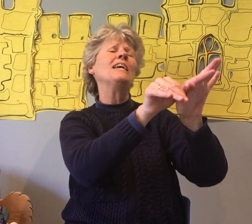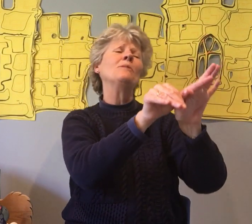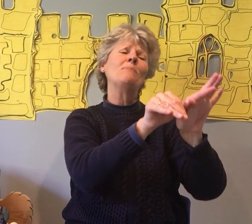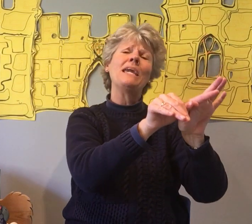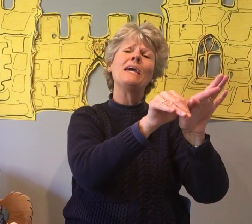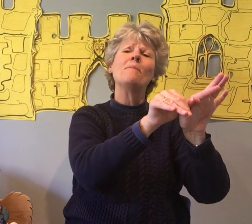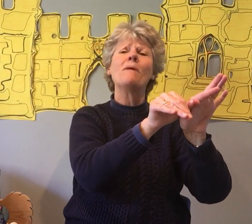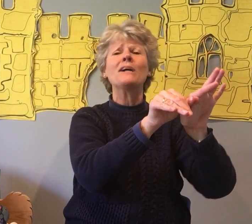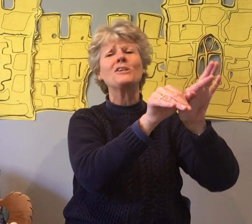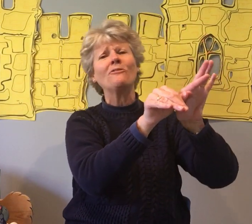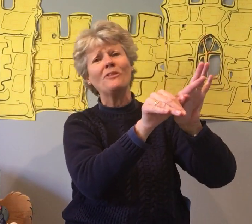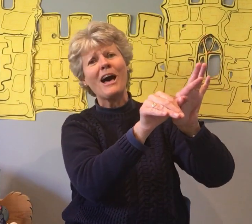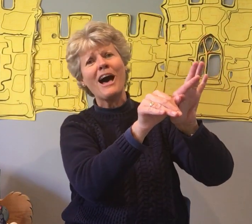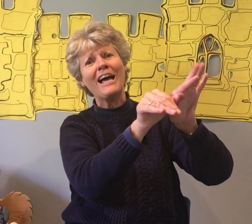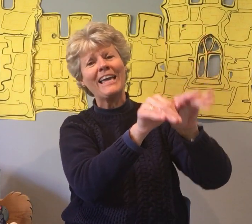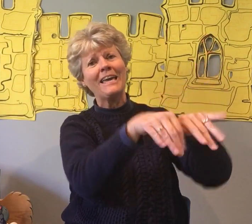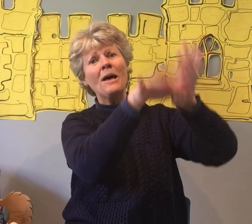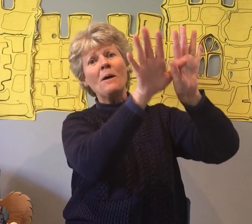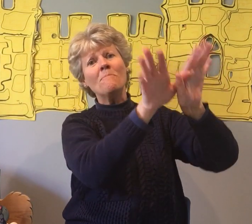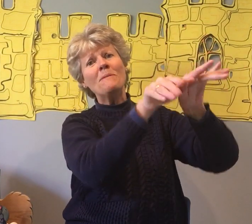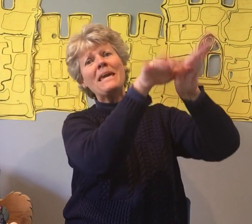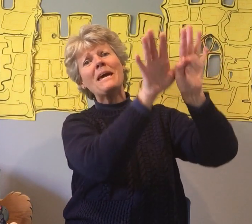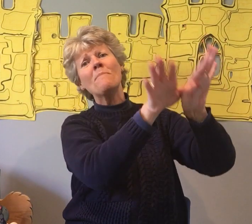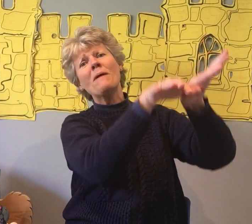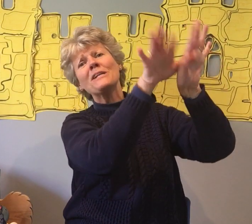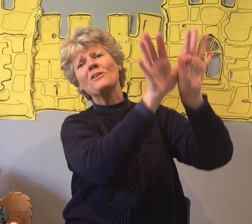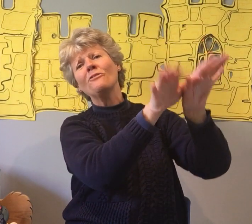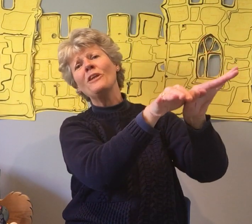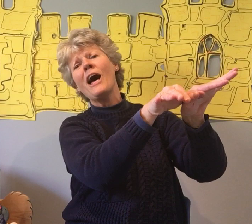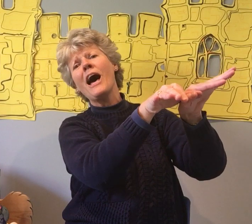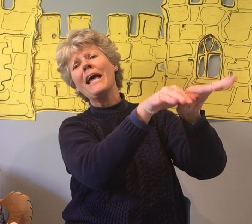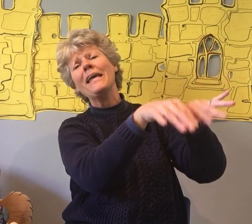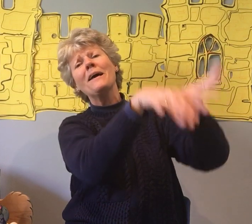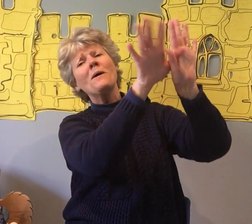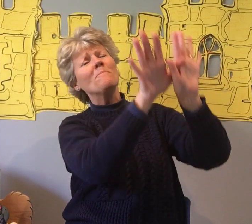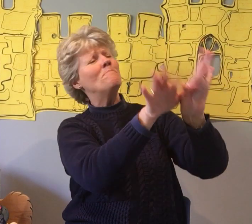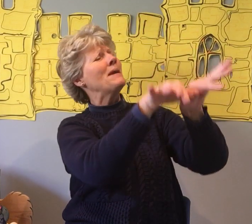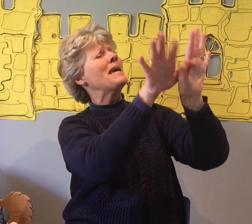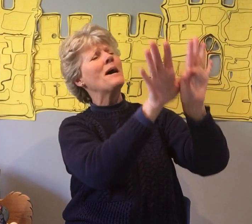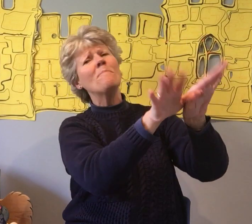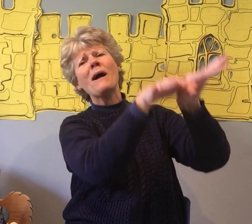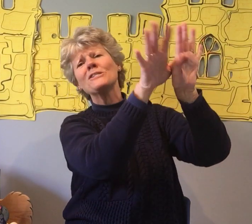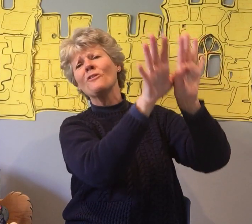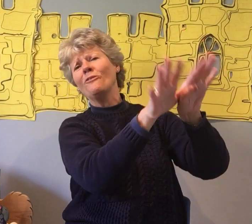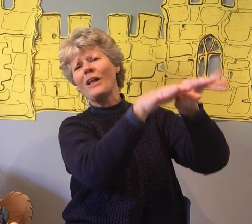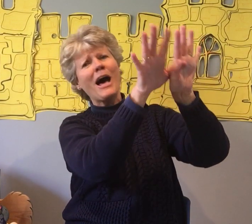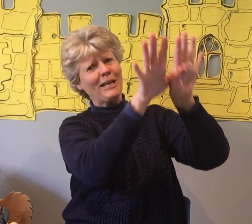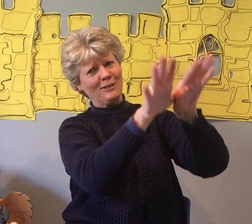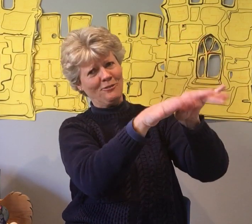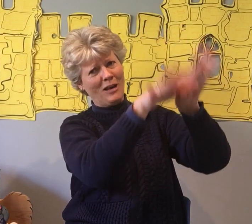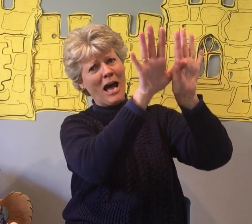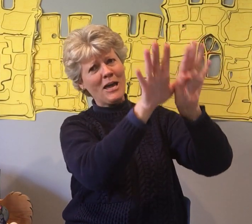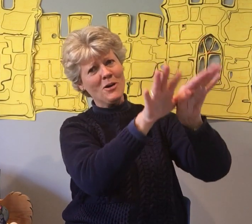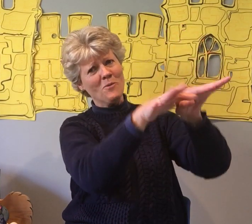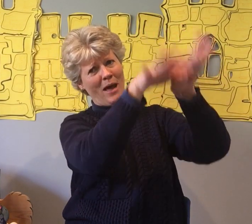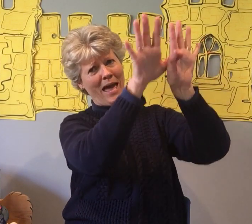he'll be a butterfly. Be a butterfly. Be a butterfly and fly away.